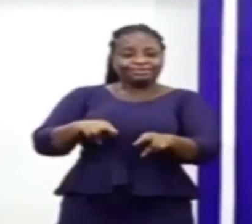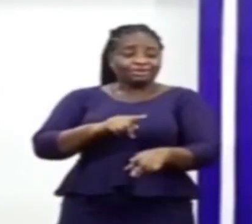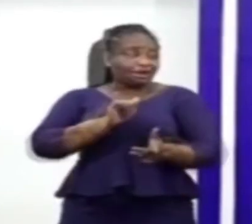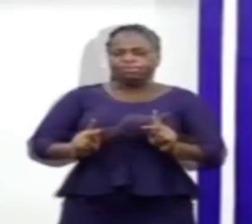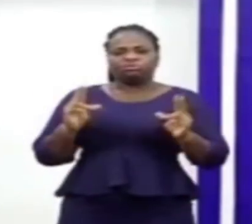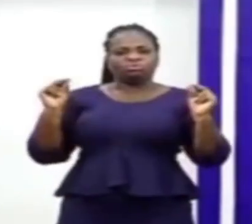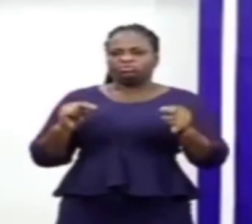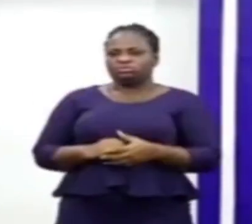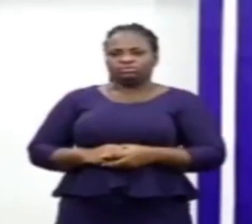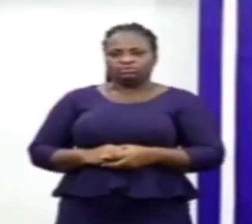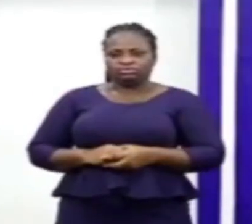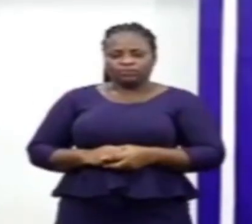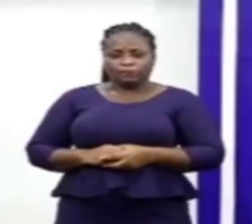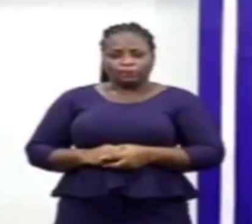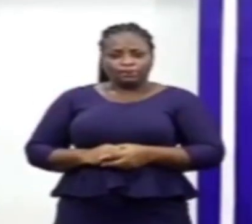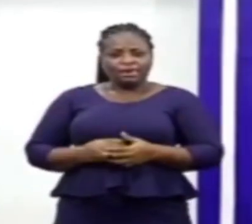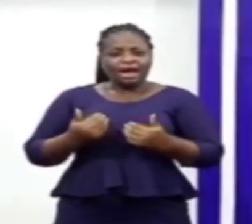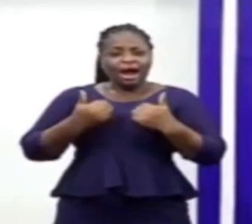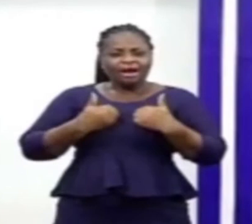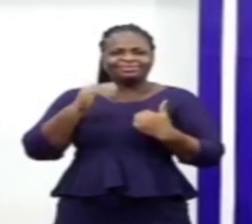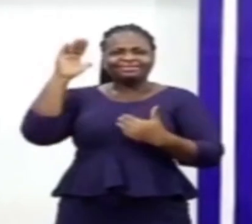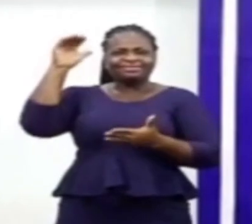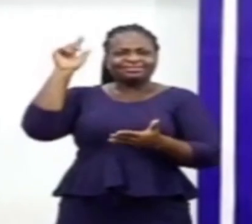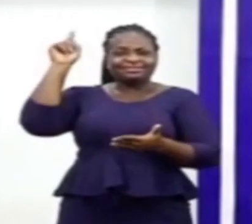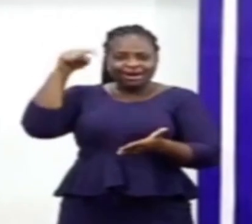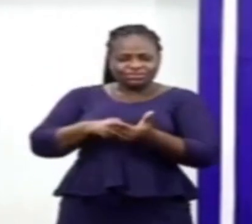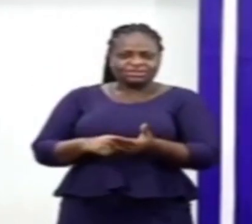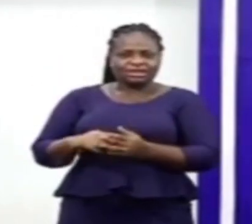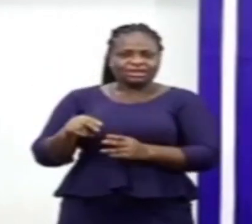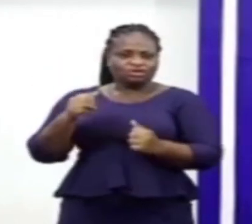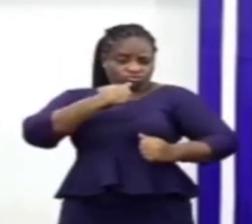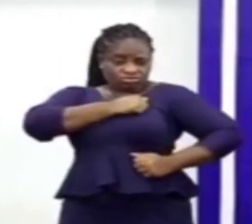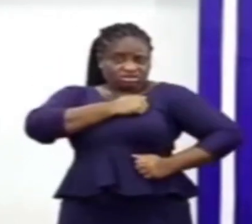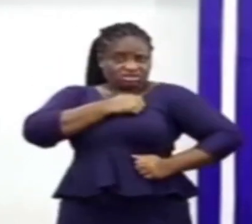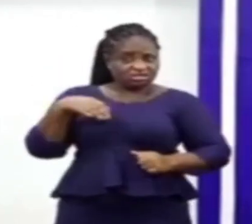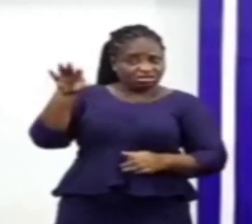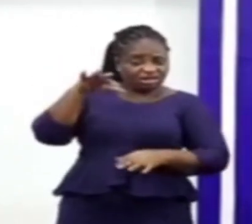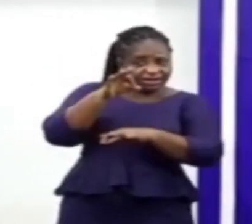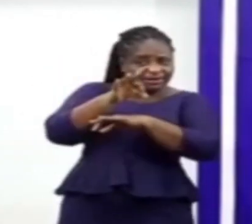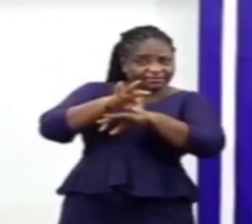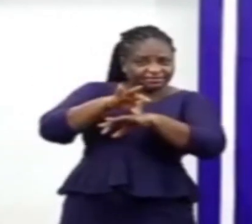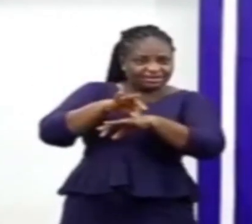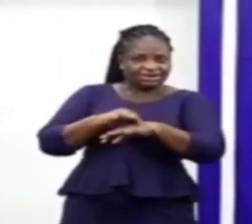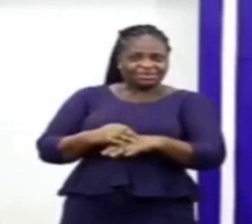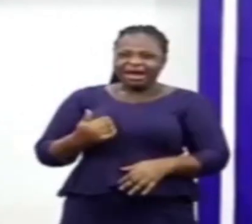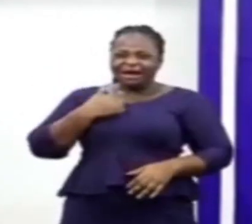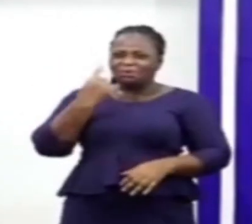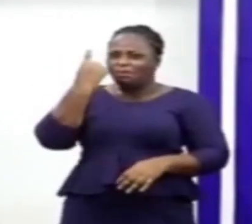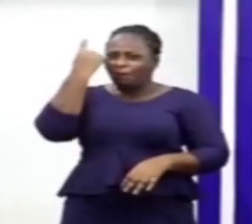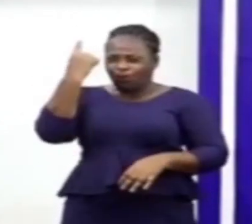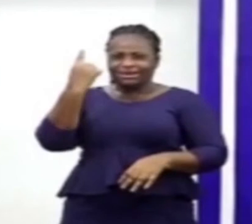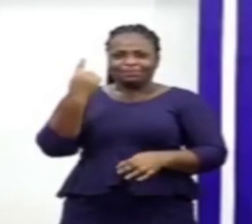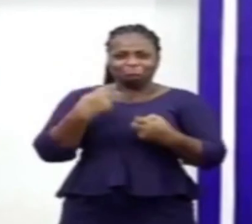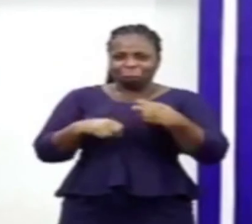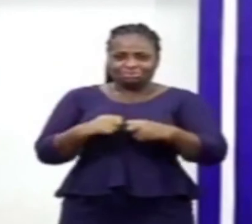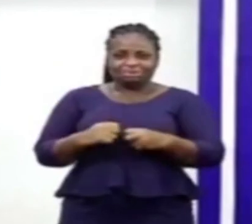I can assure you. We have deployed close to 1,000 sujets in the field. Out of this number, we have had one incident. And